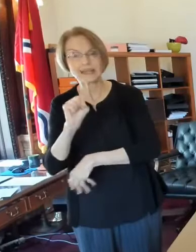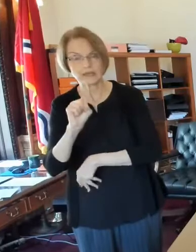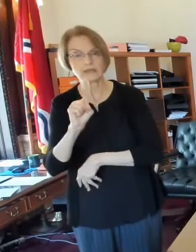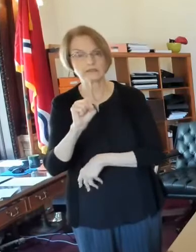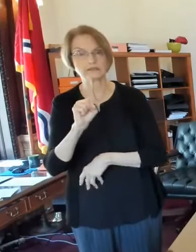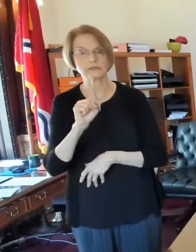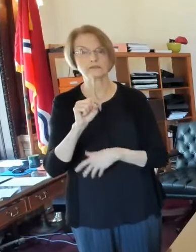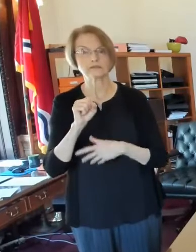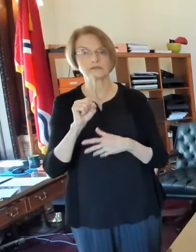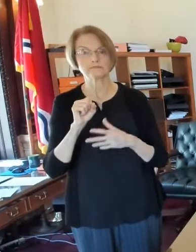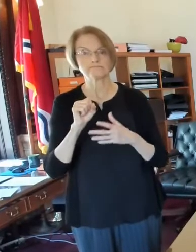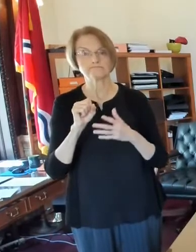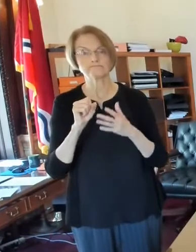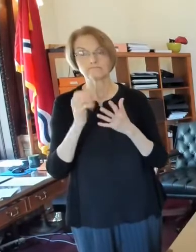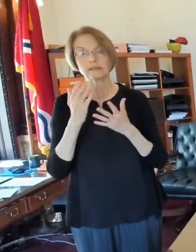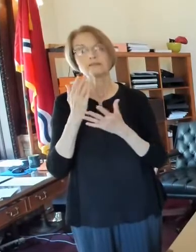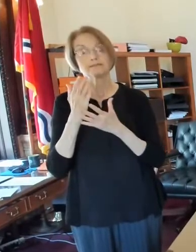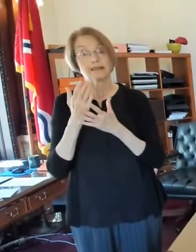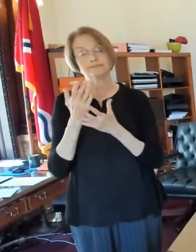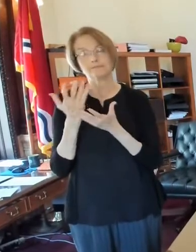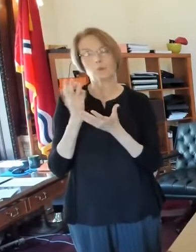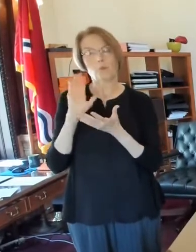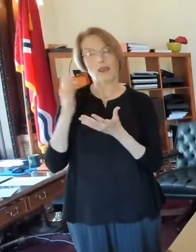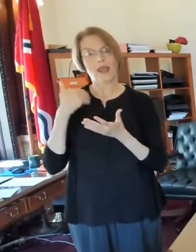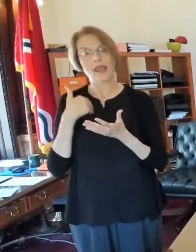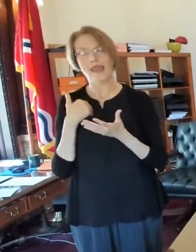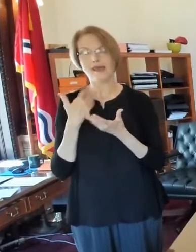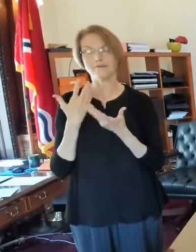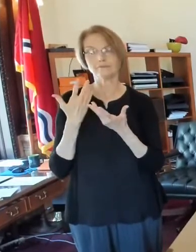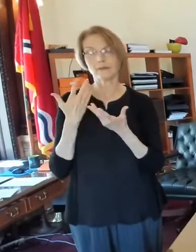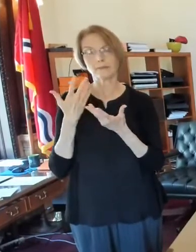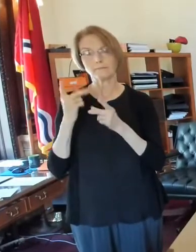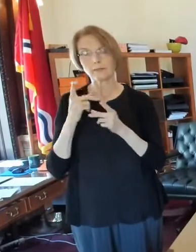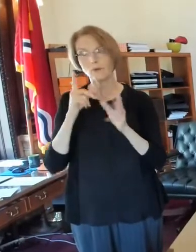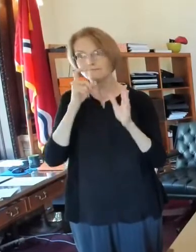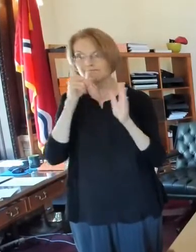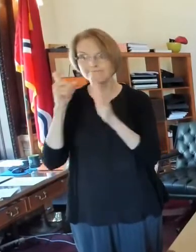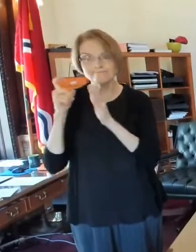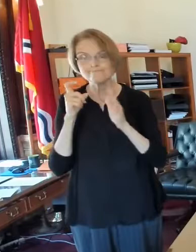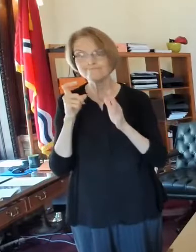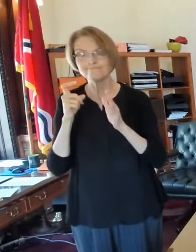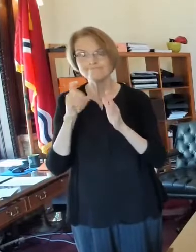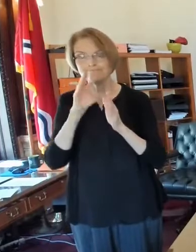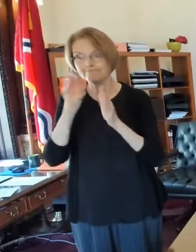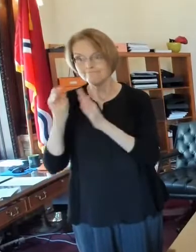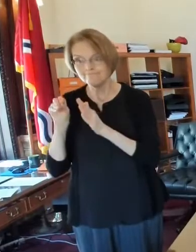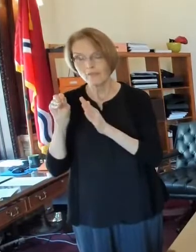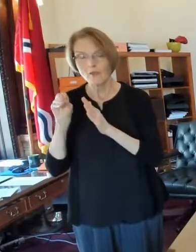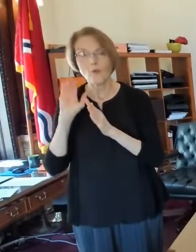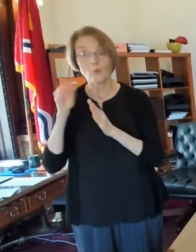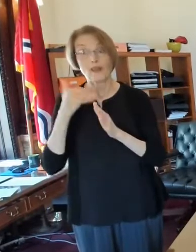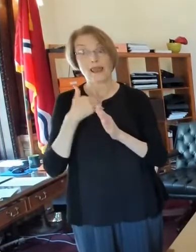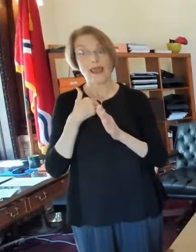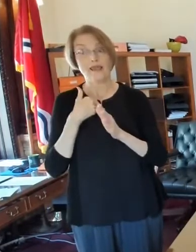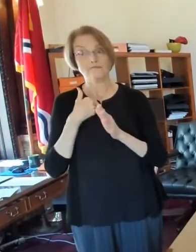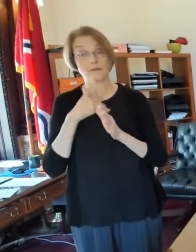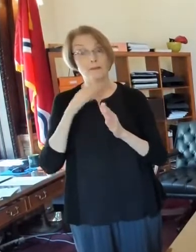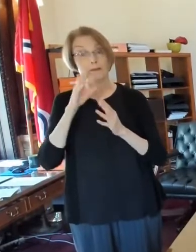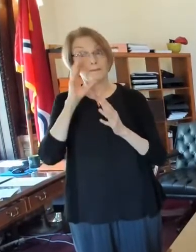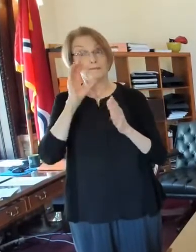taking some drone photography of this. So we'll have some, some really good, um, before and after picks.